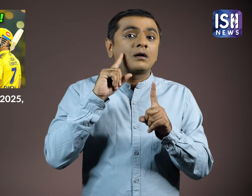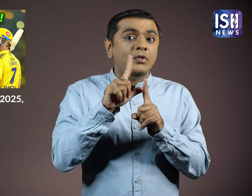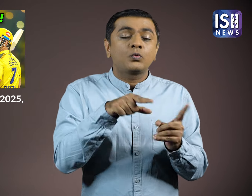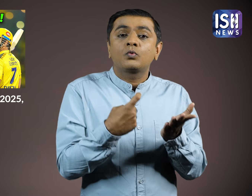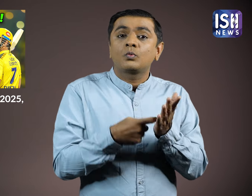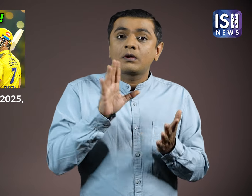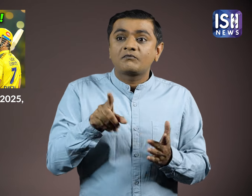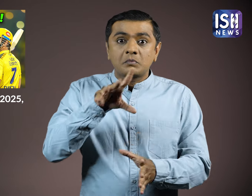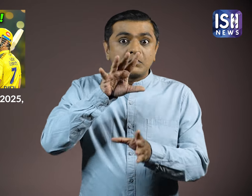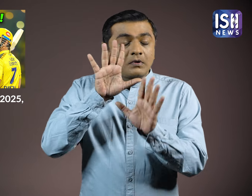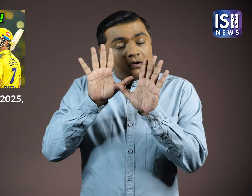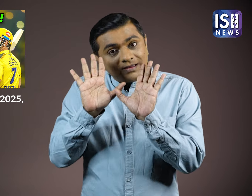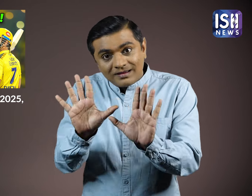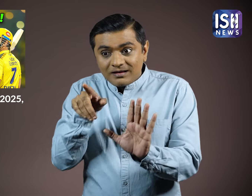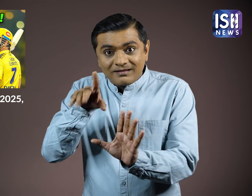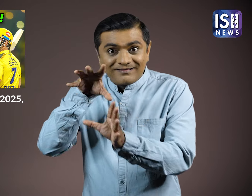This is according to the IPL rule.